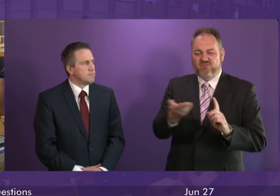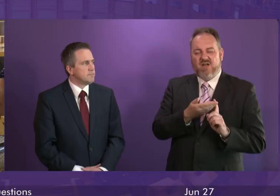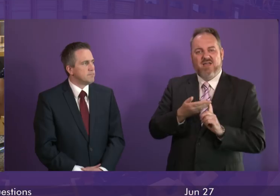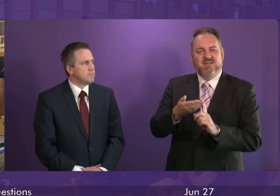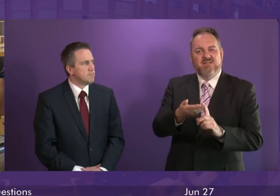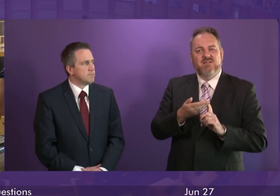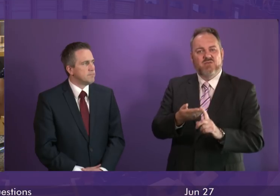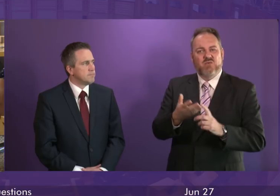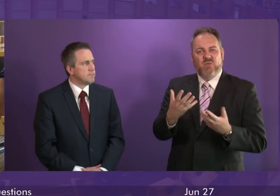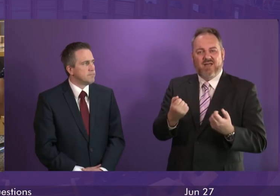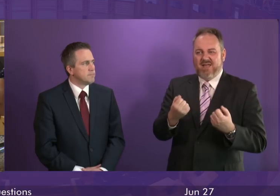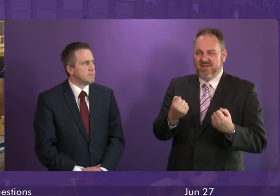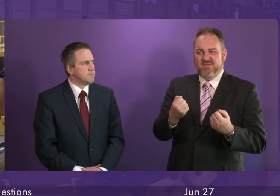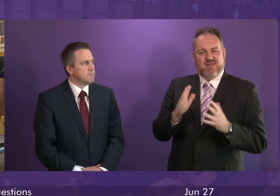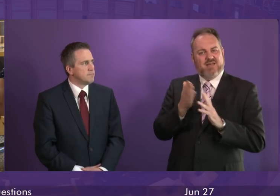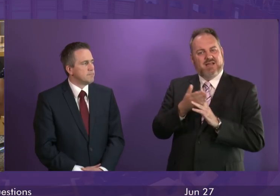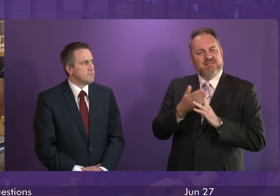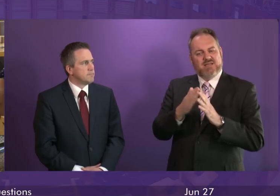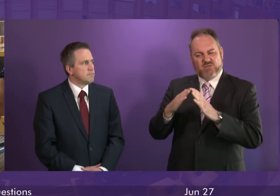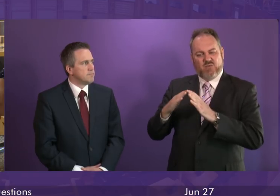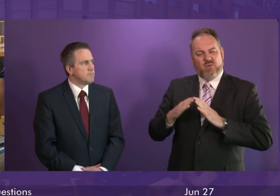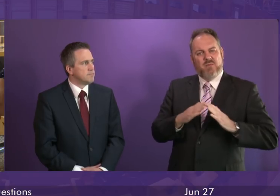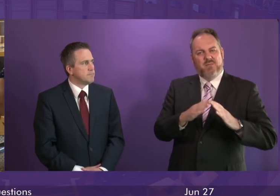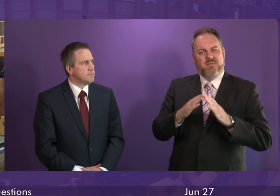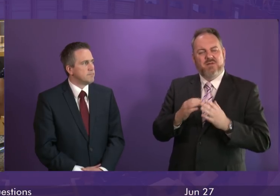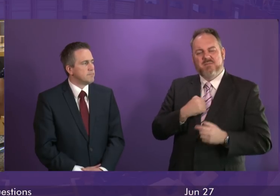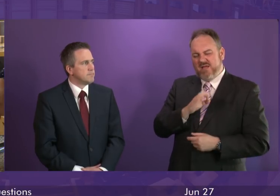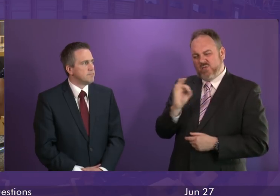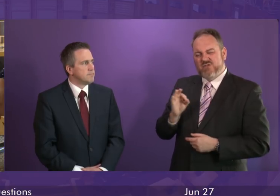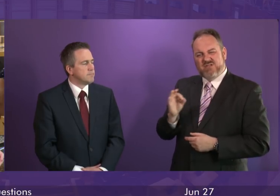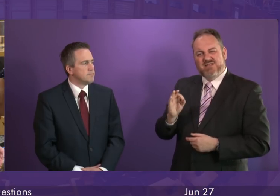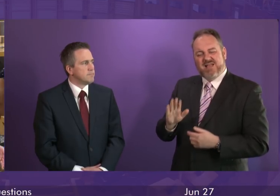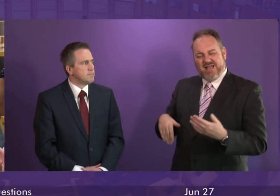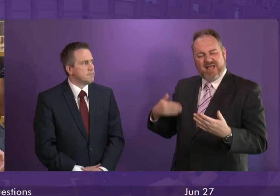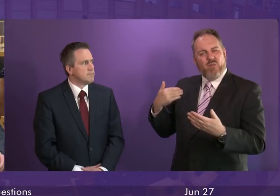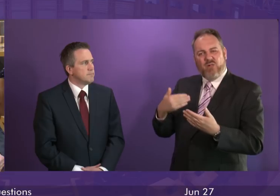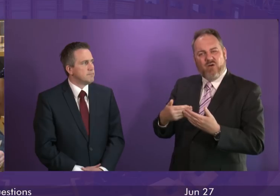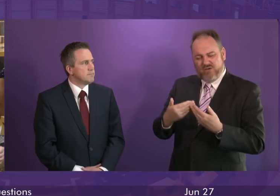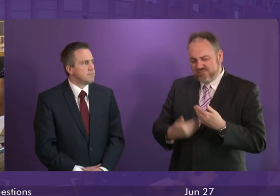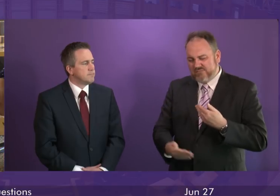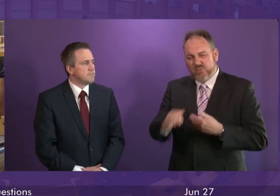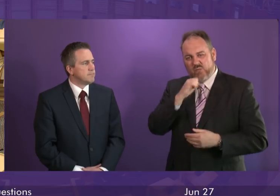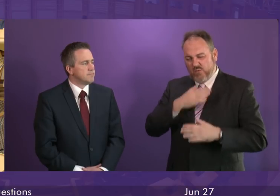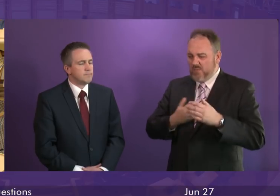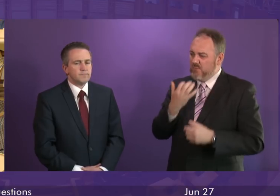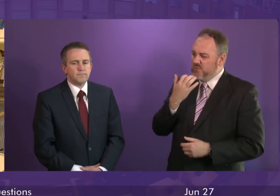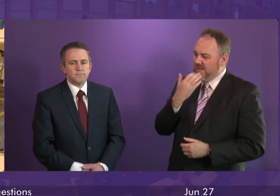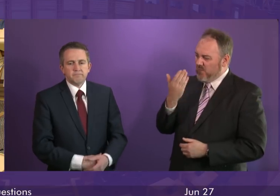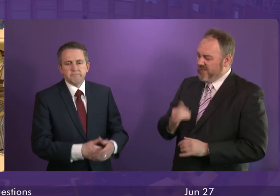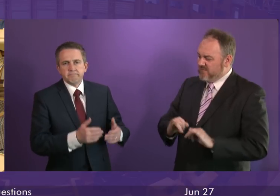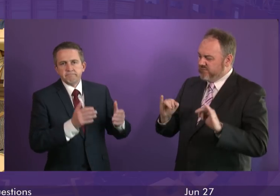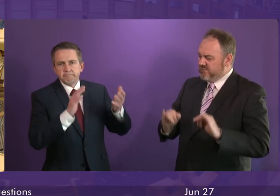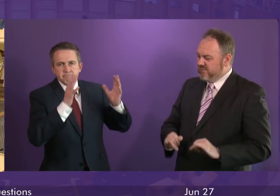scale. So my question for the First Minister is how much longer is she prepared to tolerate this? First Minister.